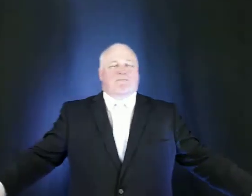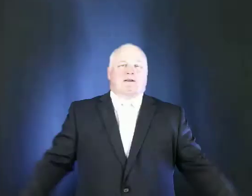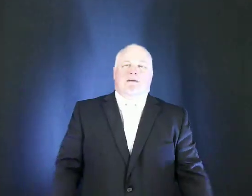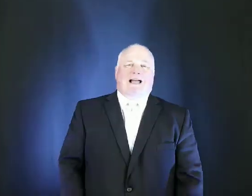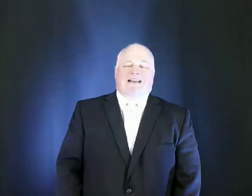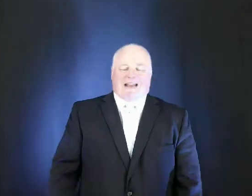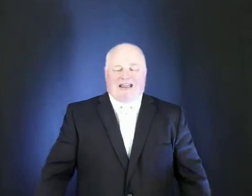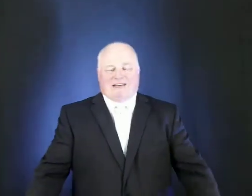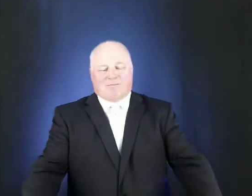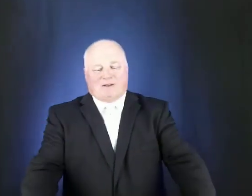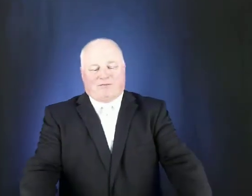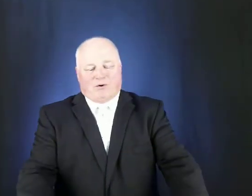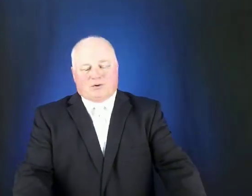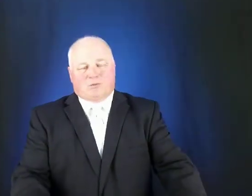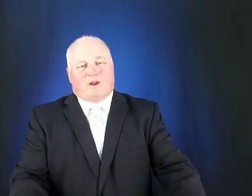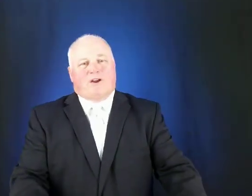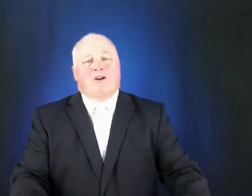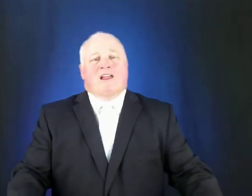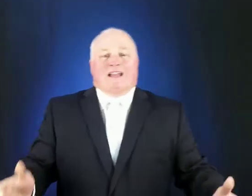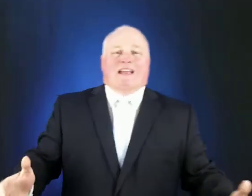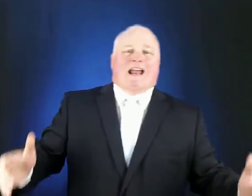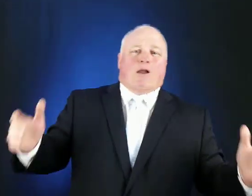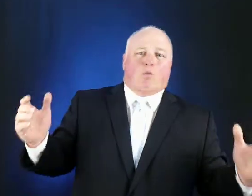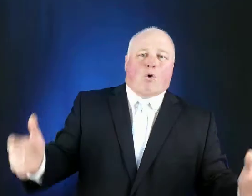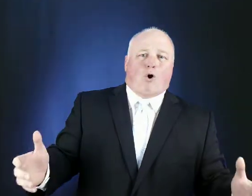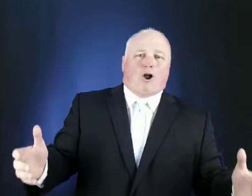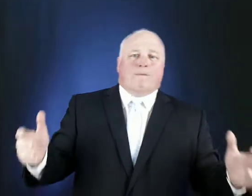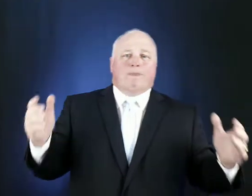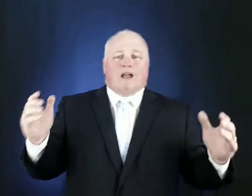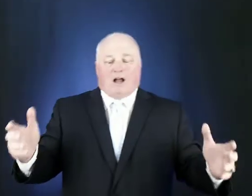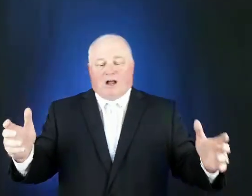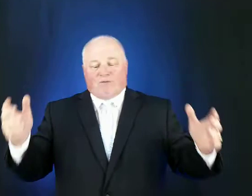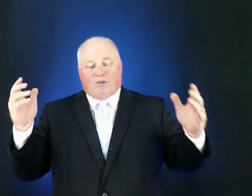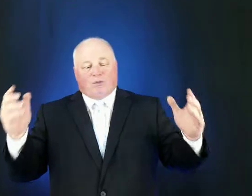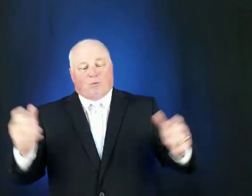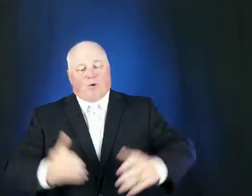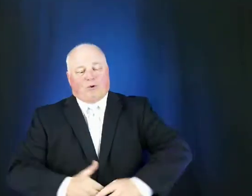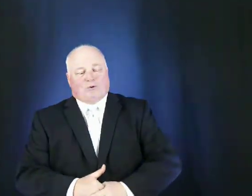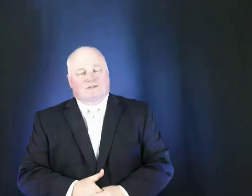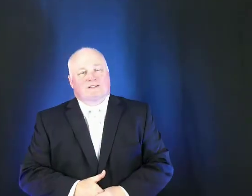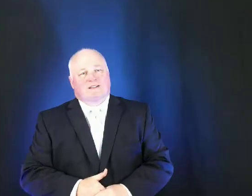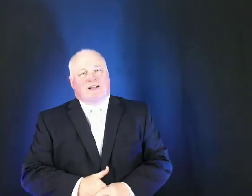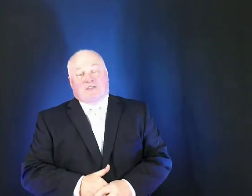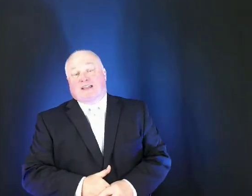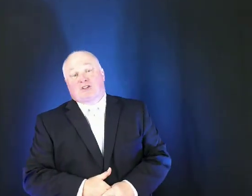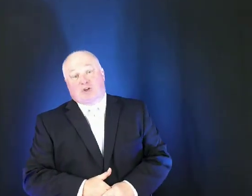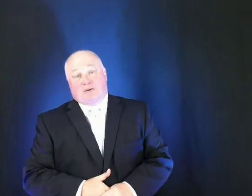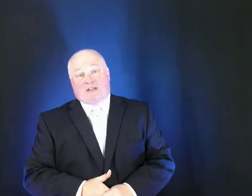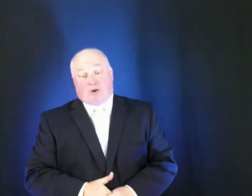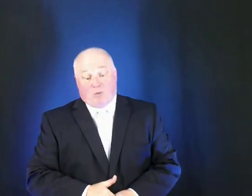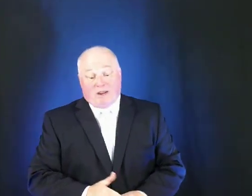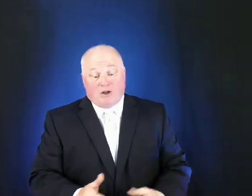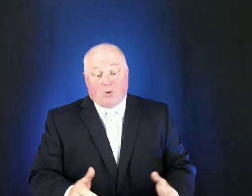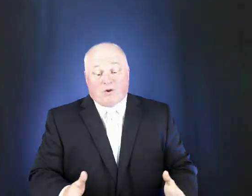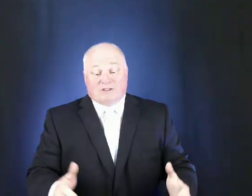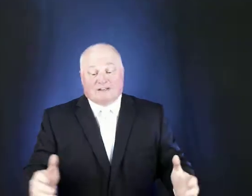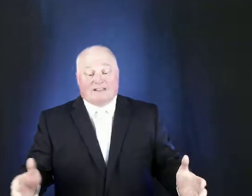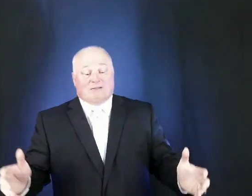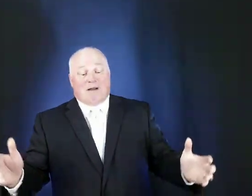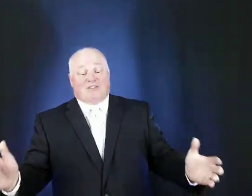in mind it hated me first we're in a war of the worlds the issue is are we going to live by the